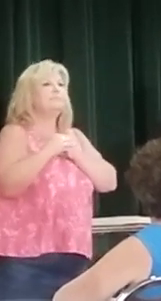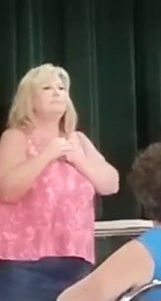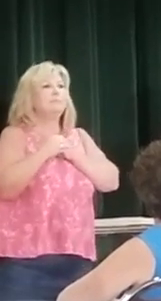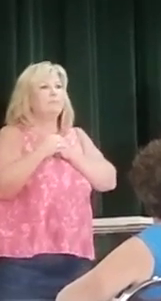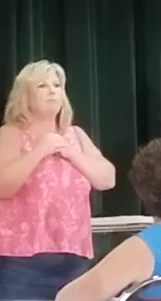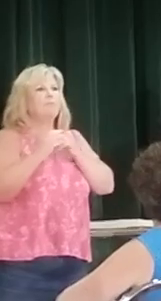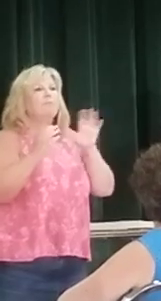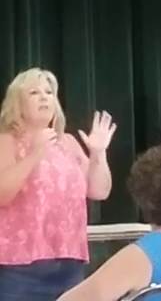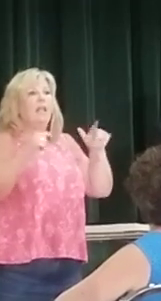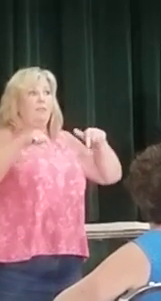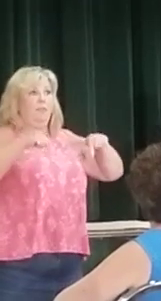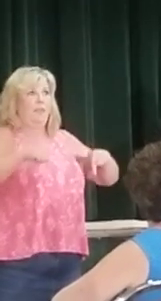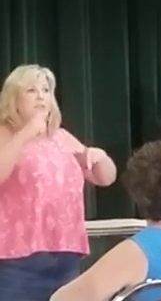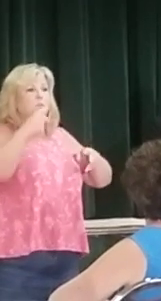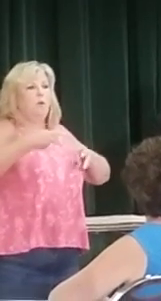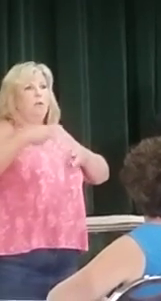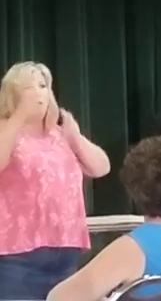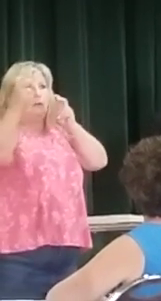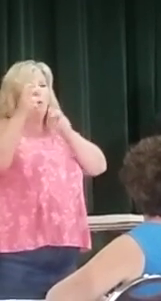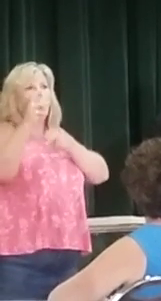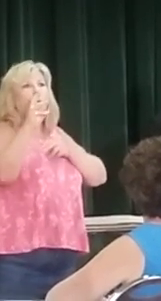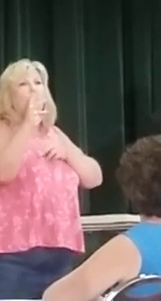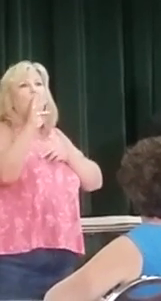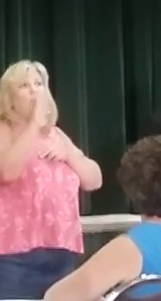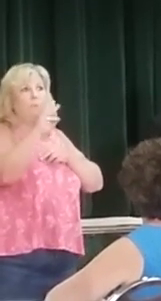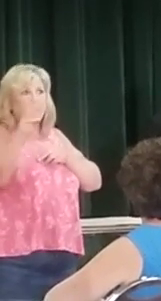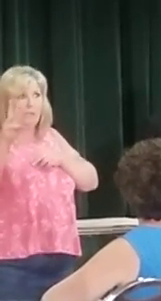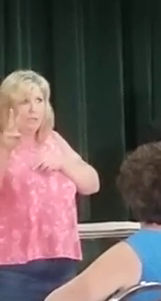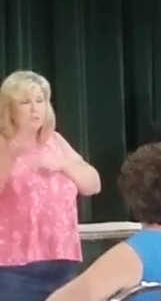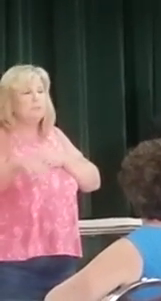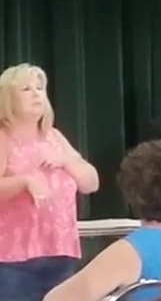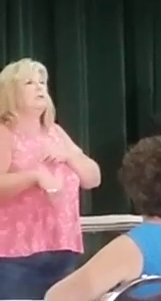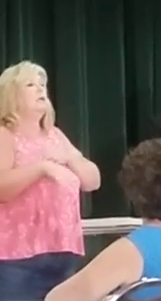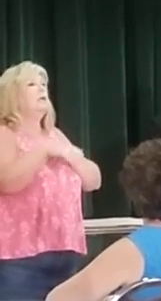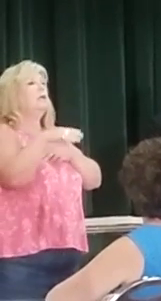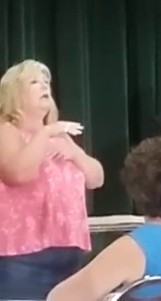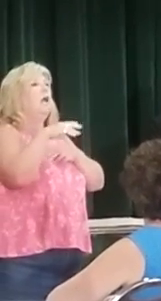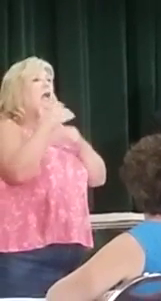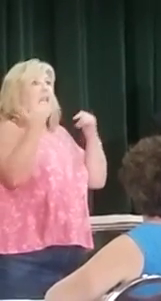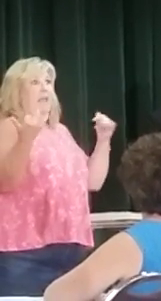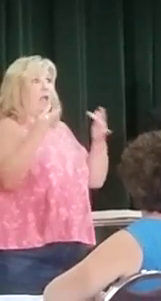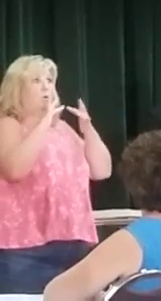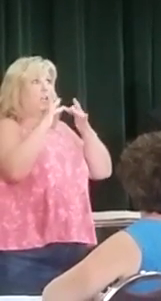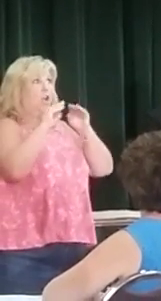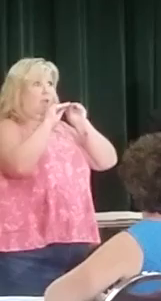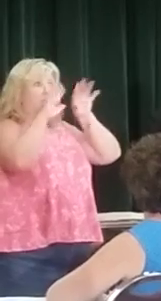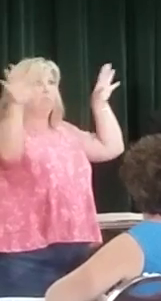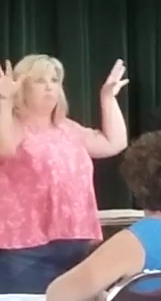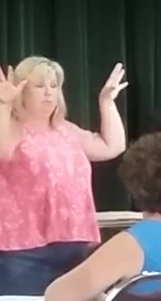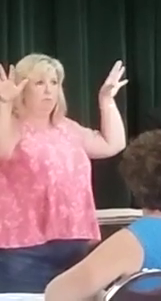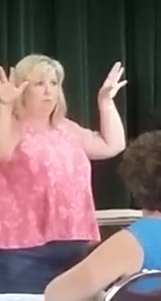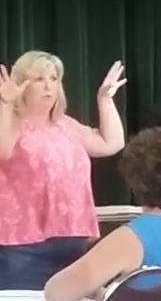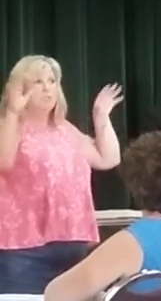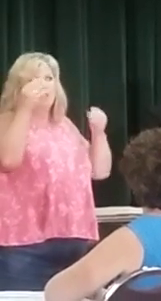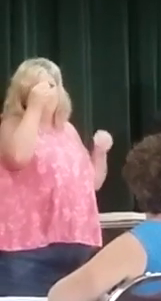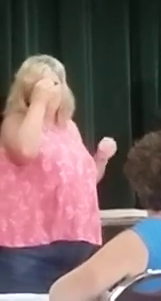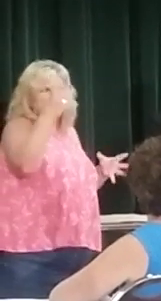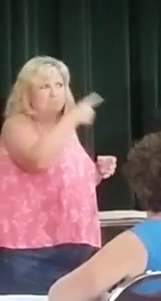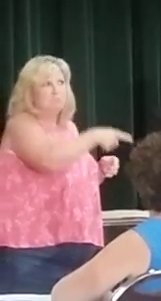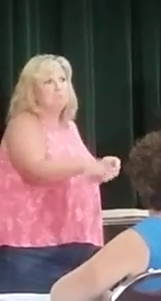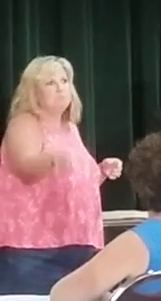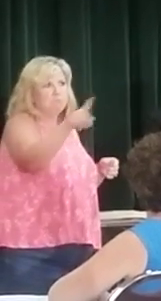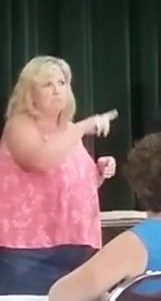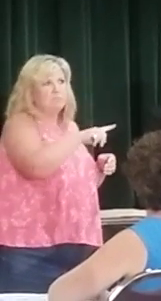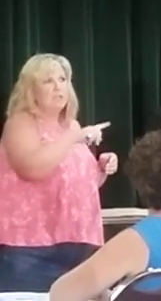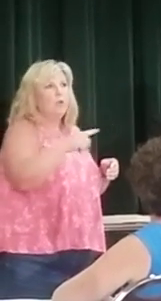going to be putting this up on our website. It's webcast right now, and then it's going to stay on our website as well. So just so that you know, this meeting